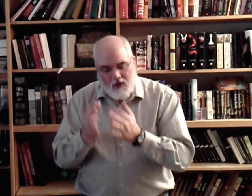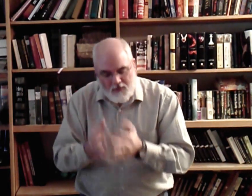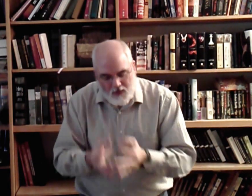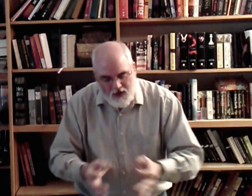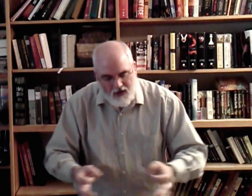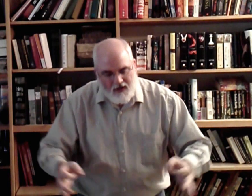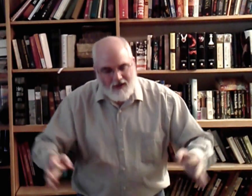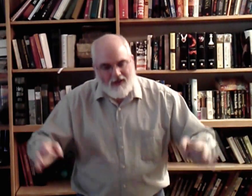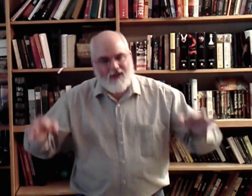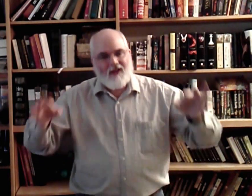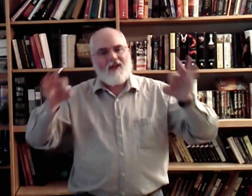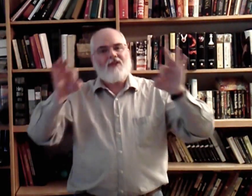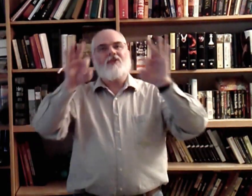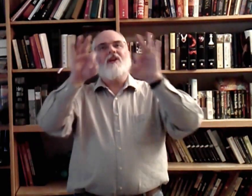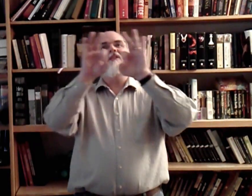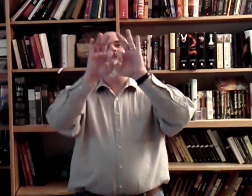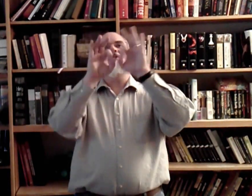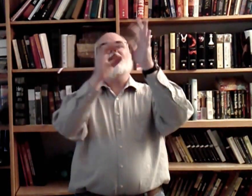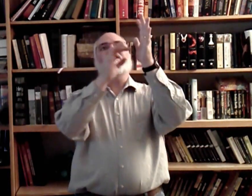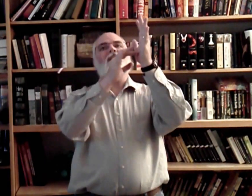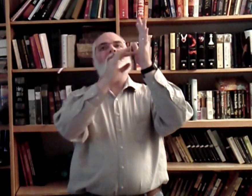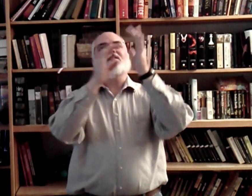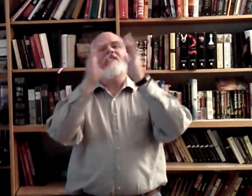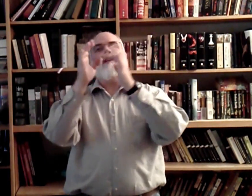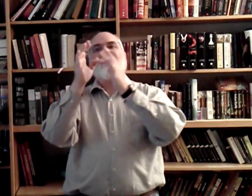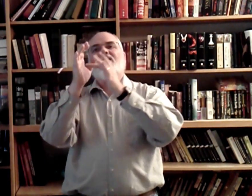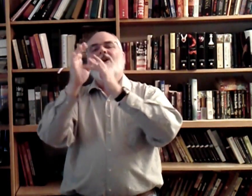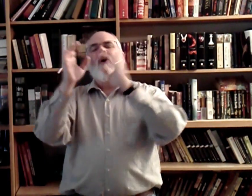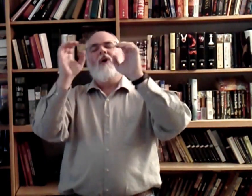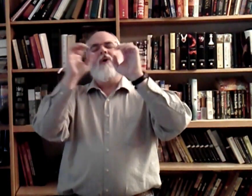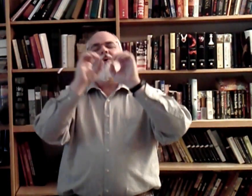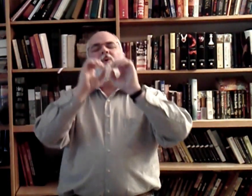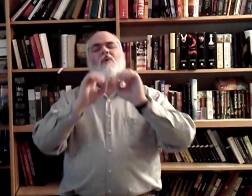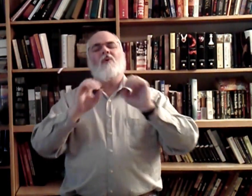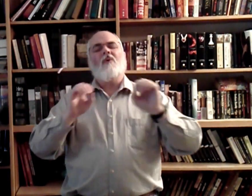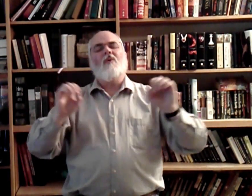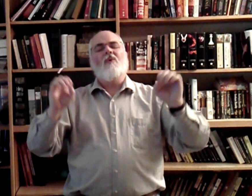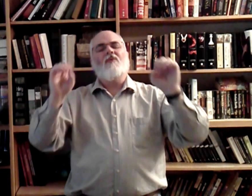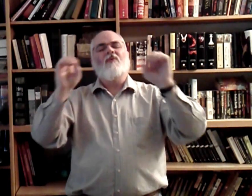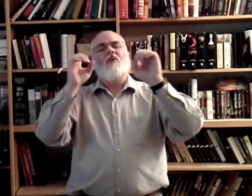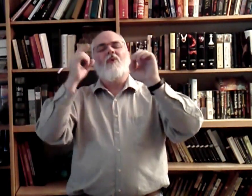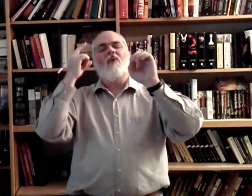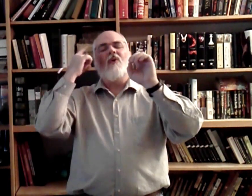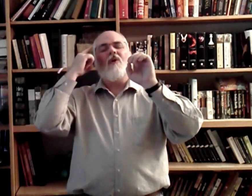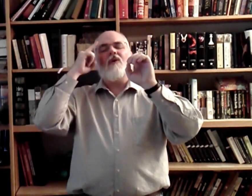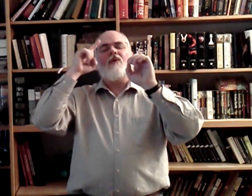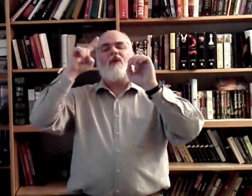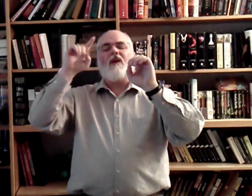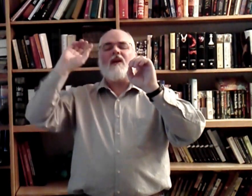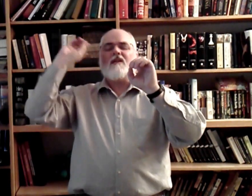precious Jesus. Oh, for grace